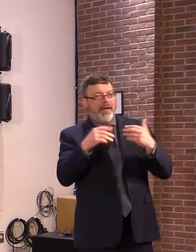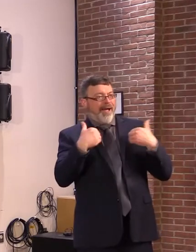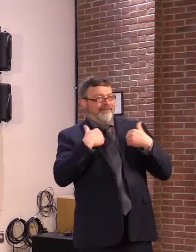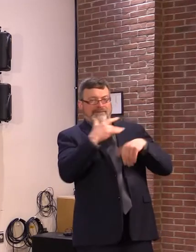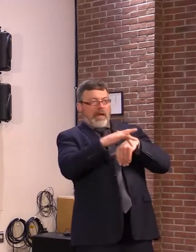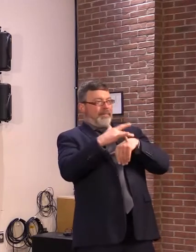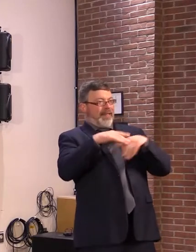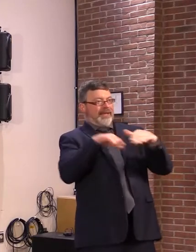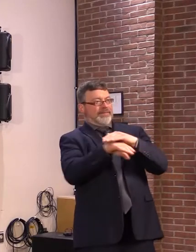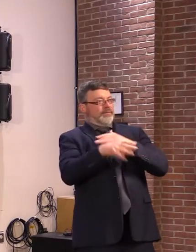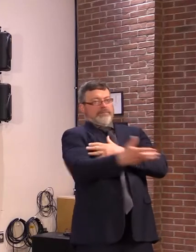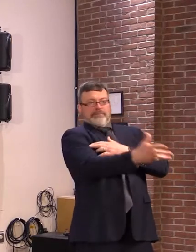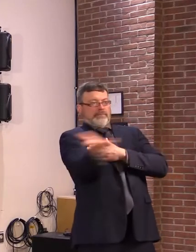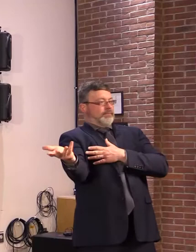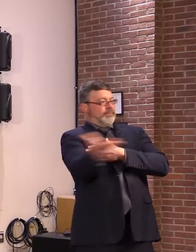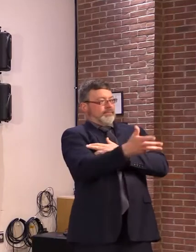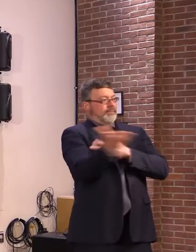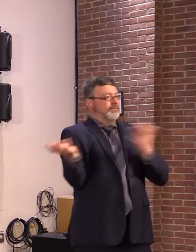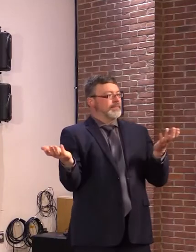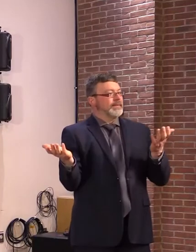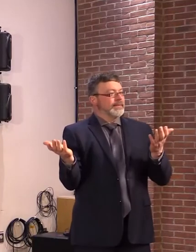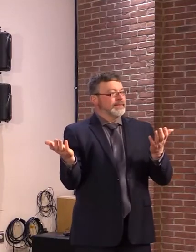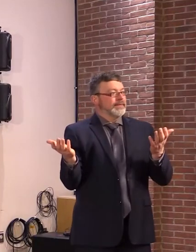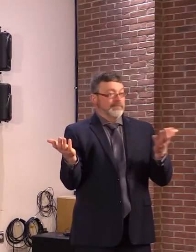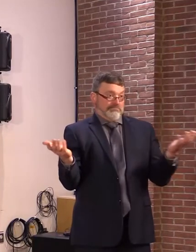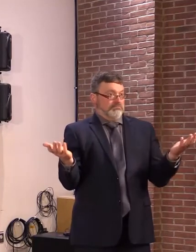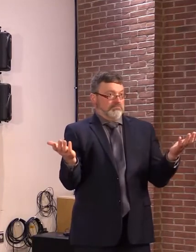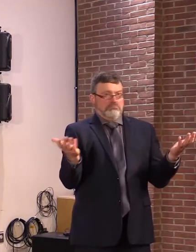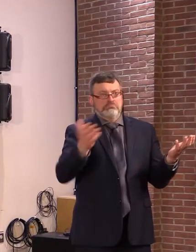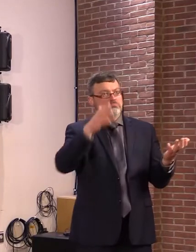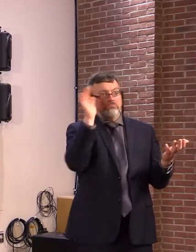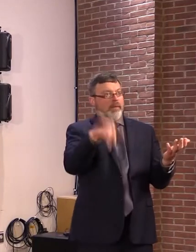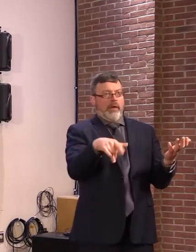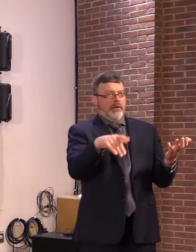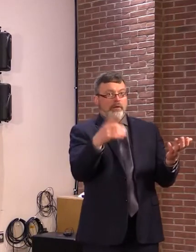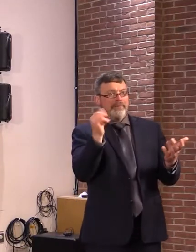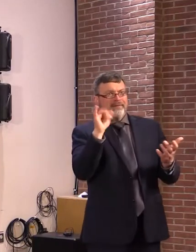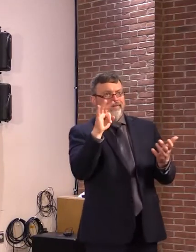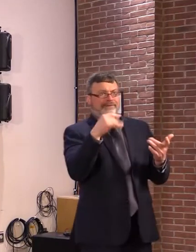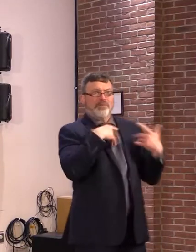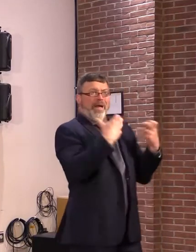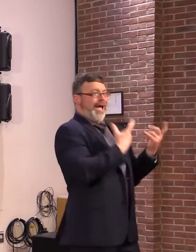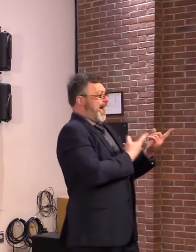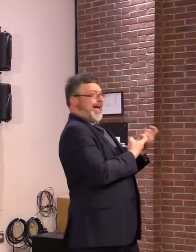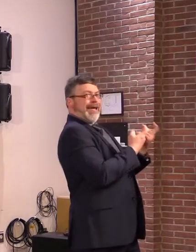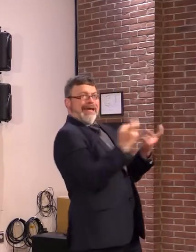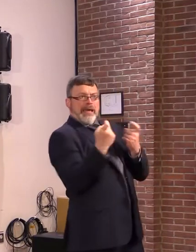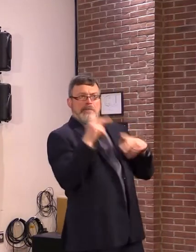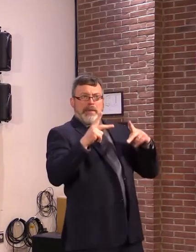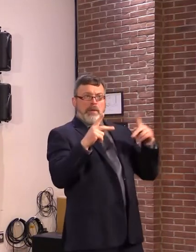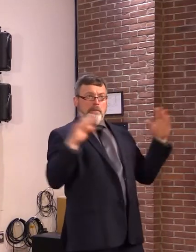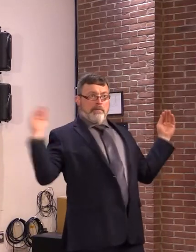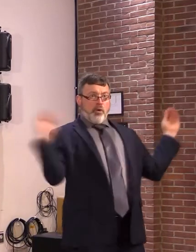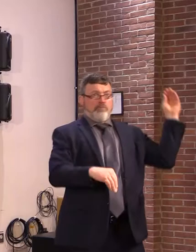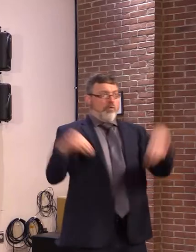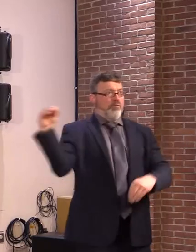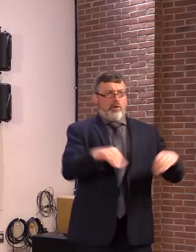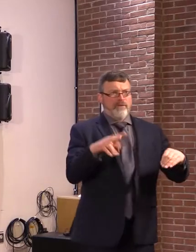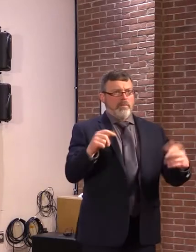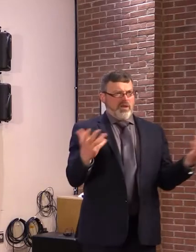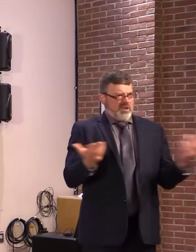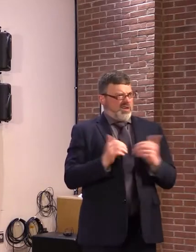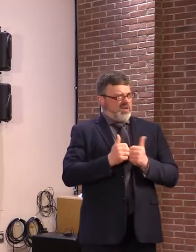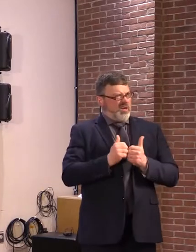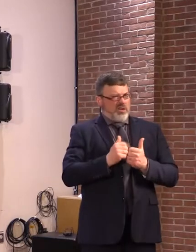new employees and it's making their communities a more difficult place to live. There are several provisions